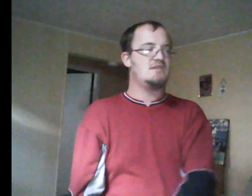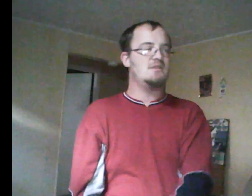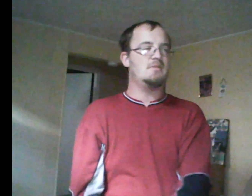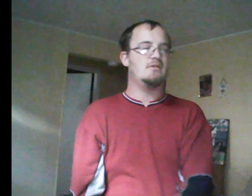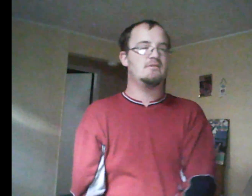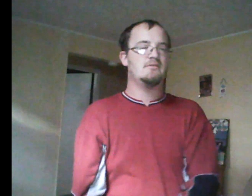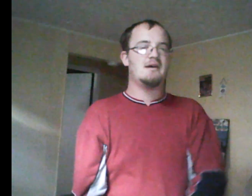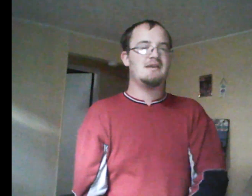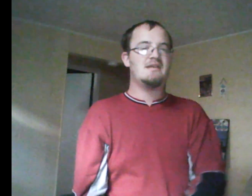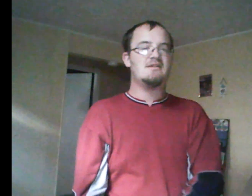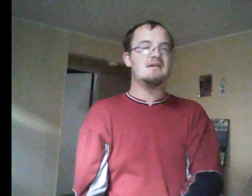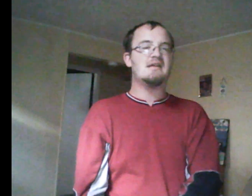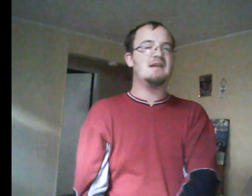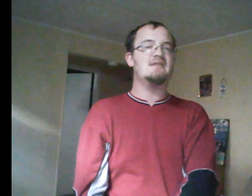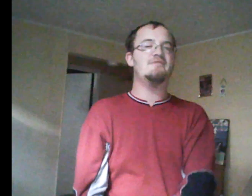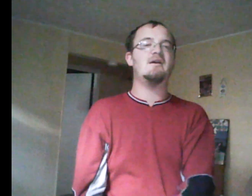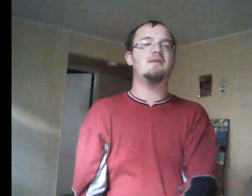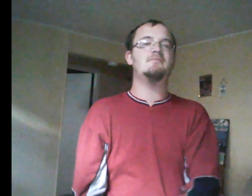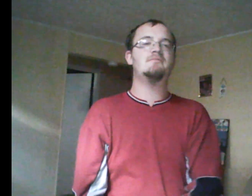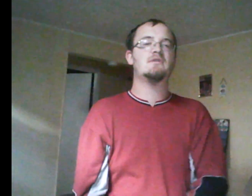yeah, Orange Ribbon campaign.